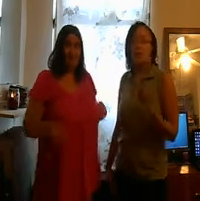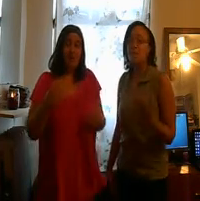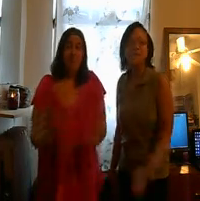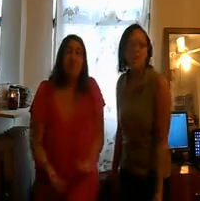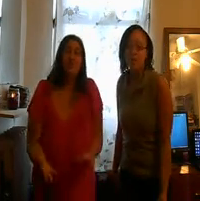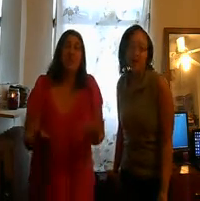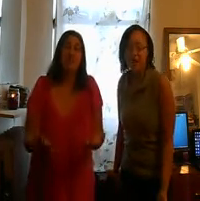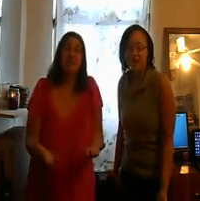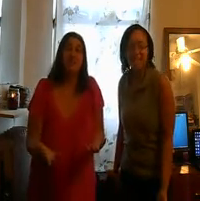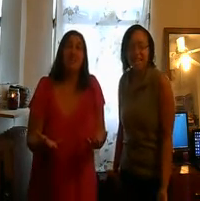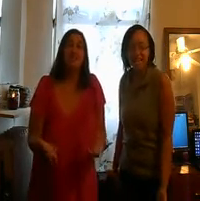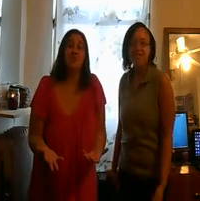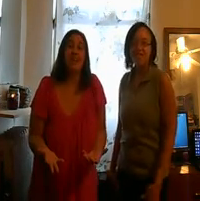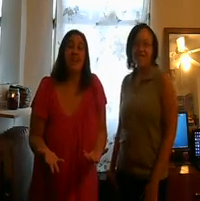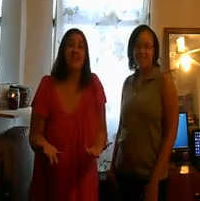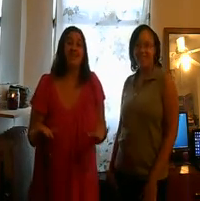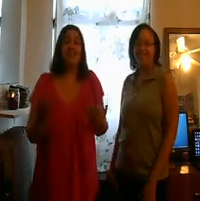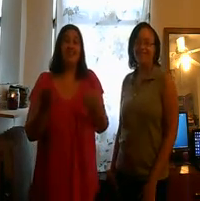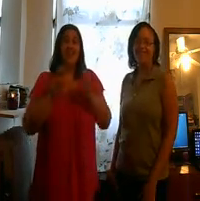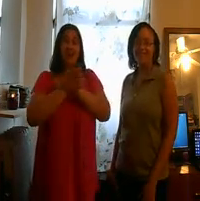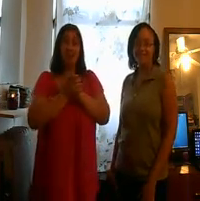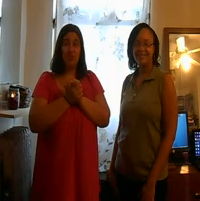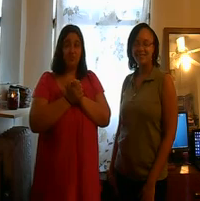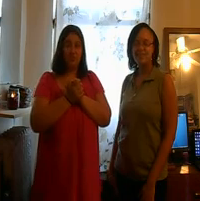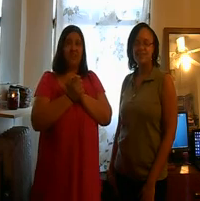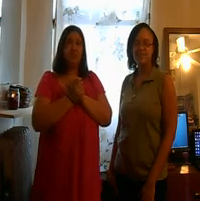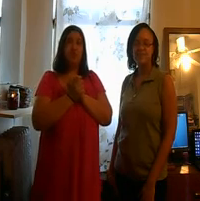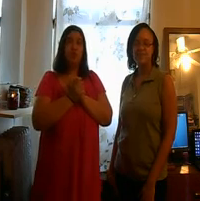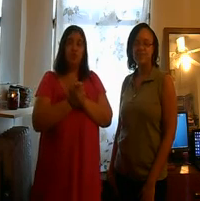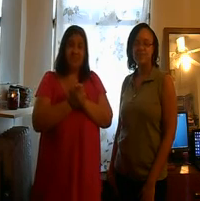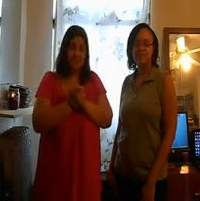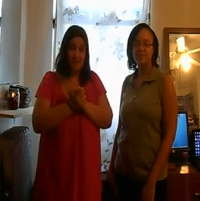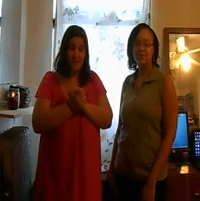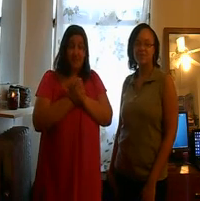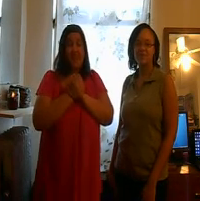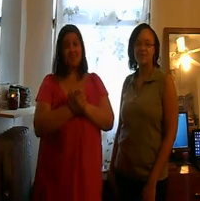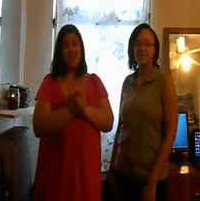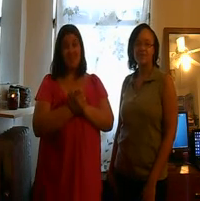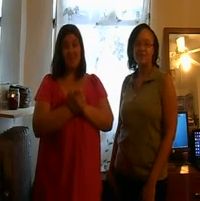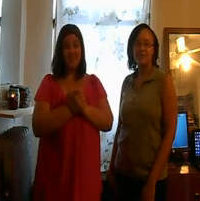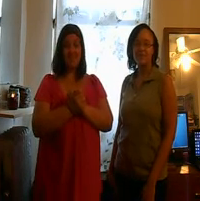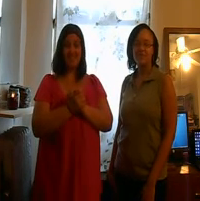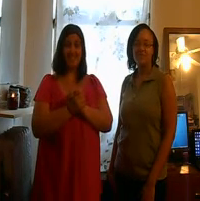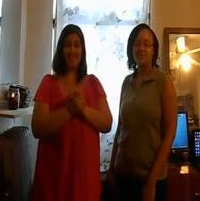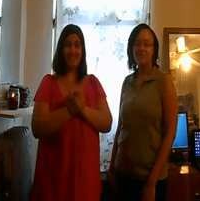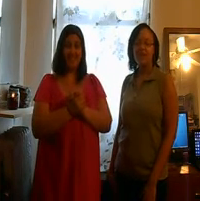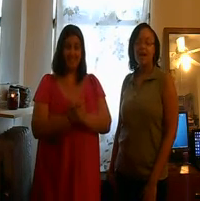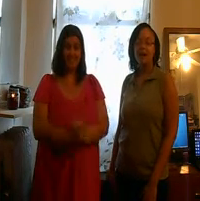we both want to go to Israel. I want to go to the land of the Old Testament and my ancestors. I'm